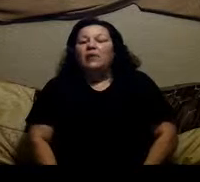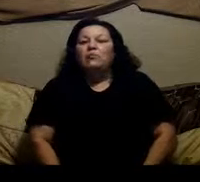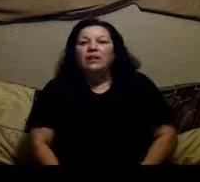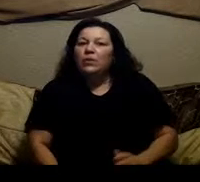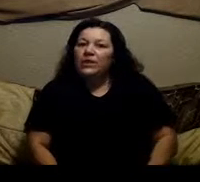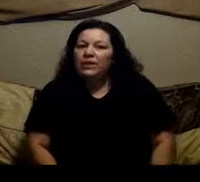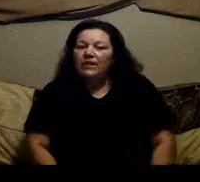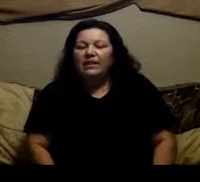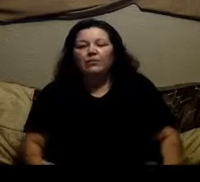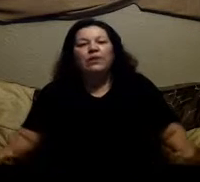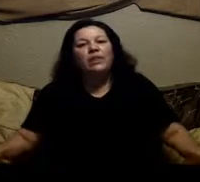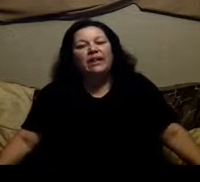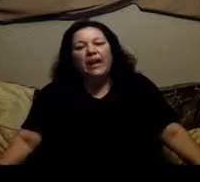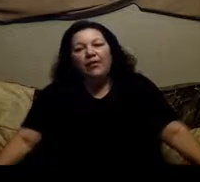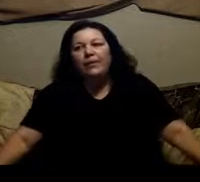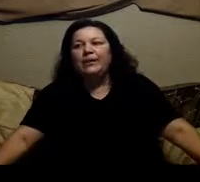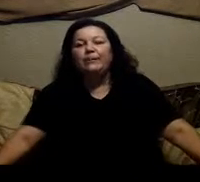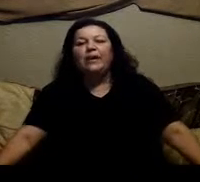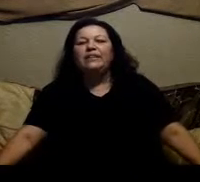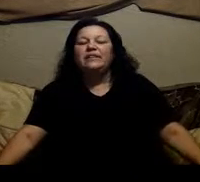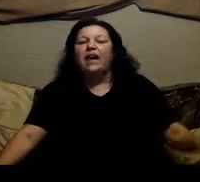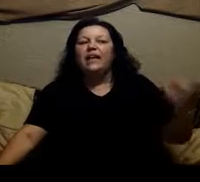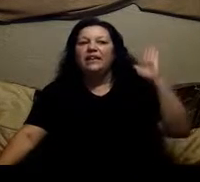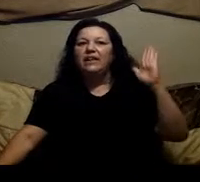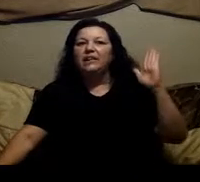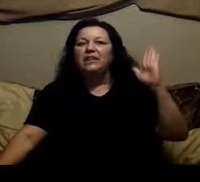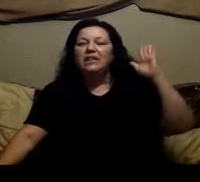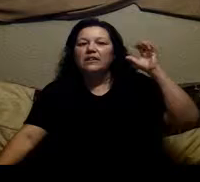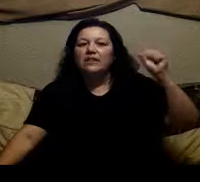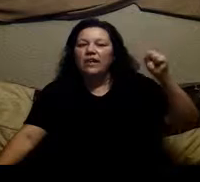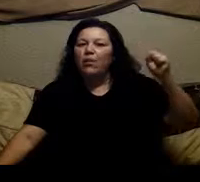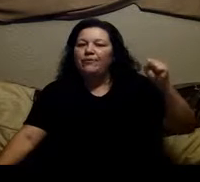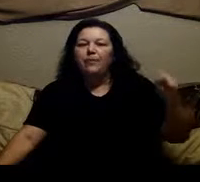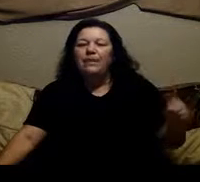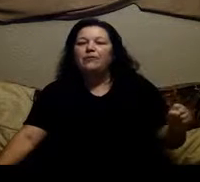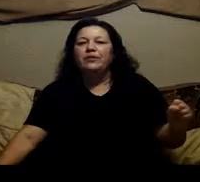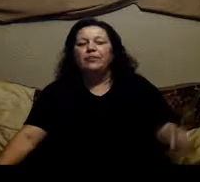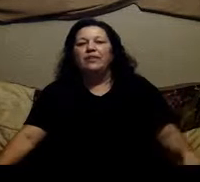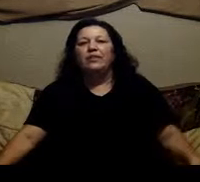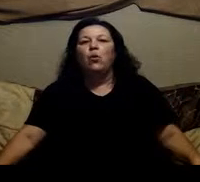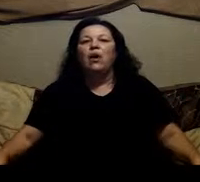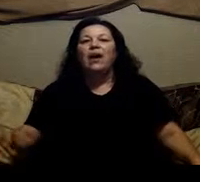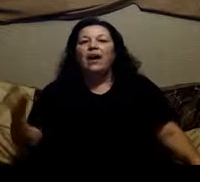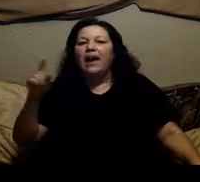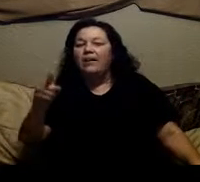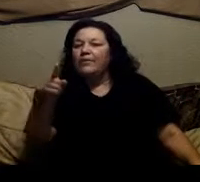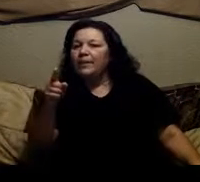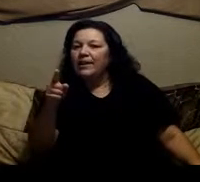know i really want to do this i really want to get healthy marie but i just i can't stay away from the meat for some reason or everybody